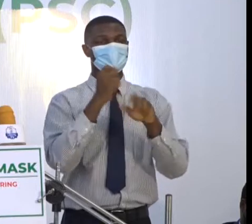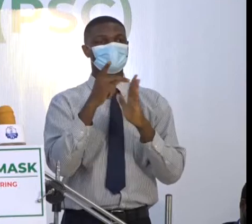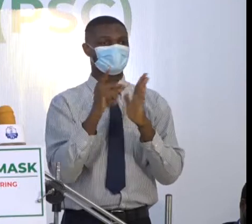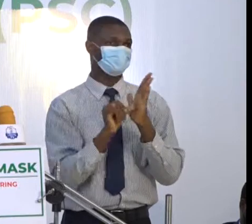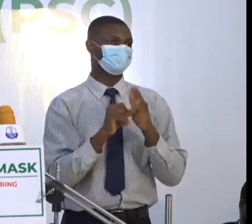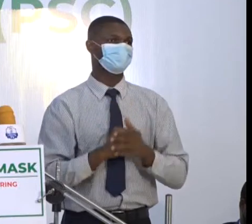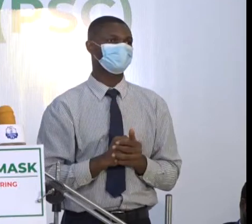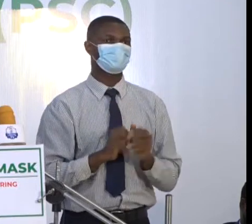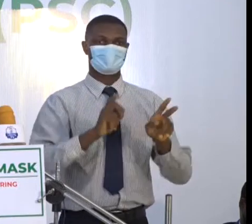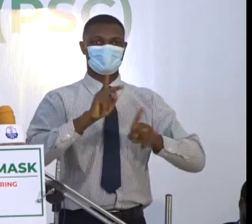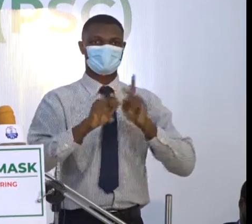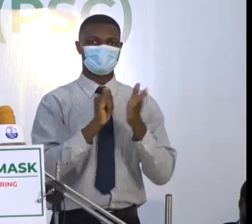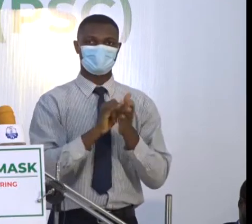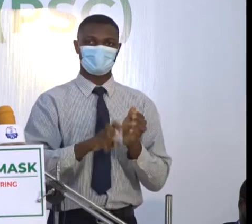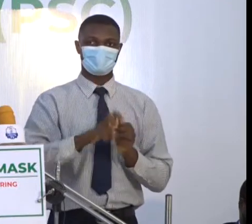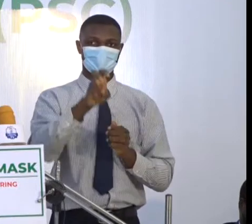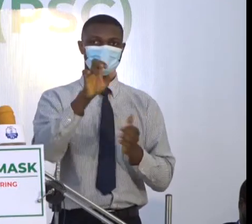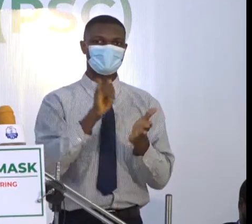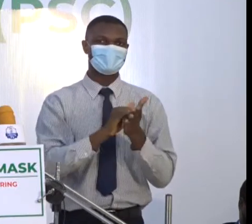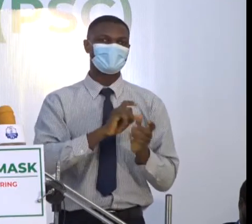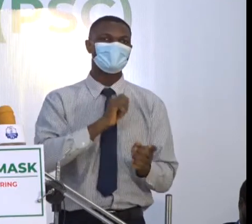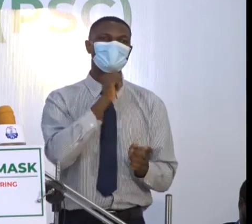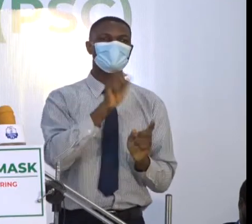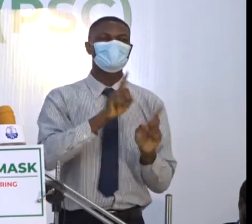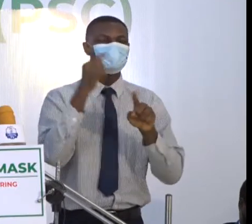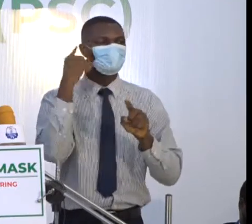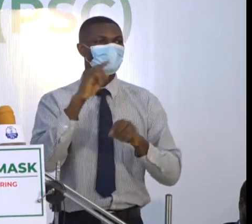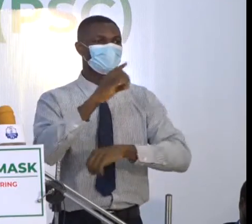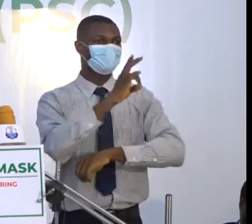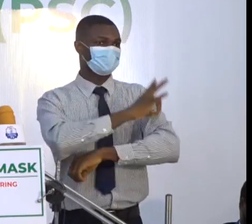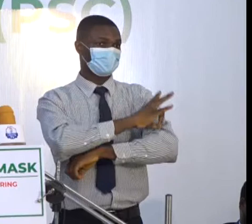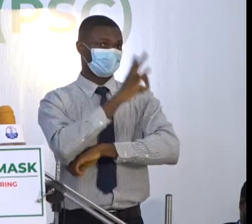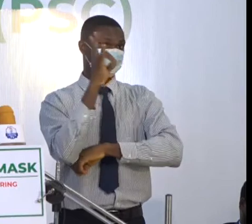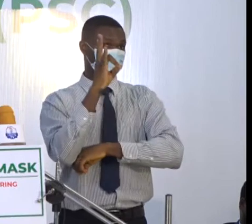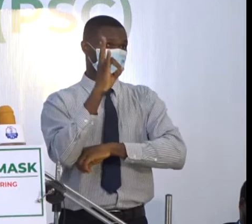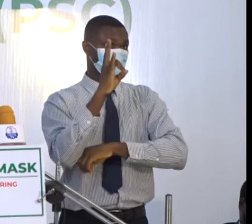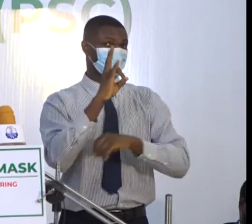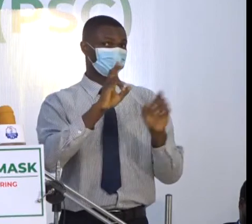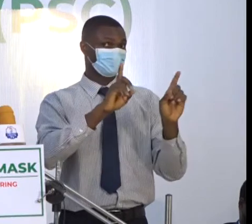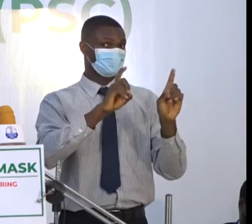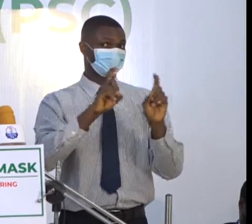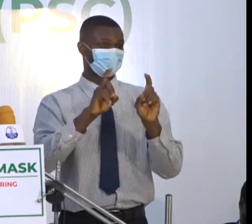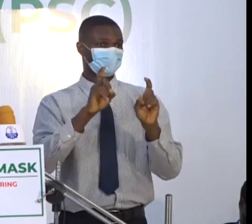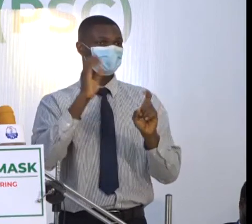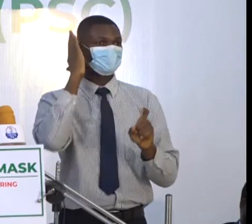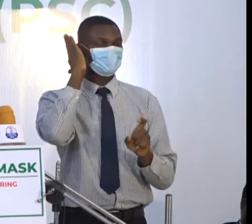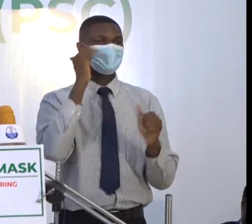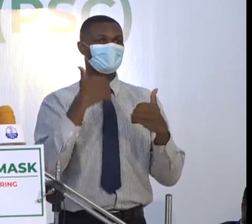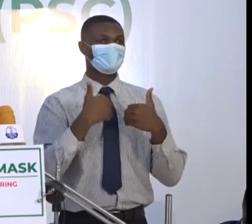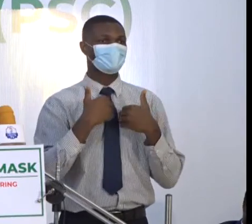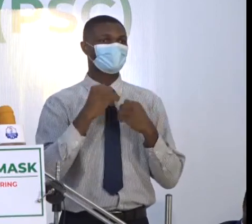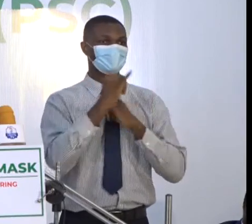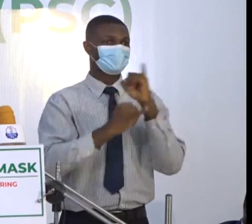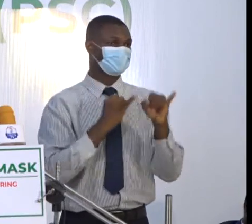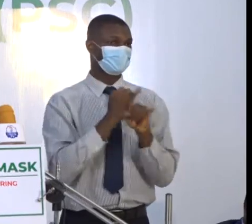Travellers who did not go for their Day 7 test will have restrictions placed on their international passports